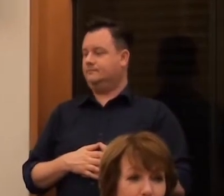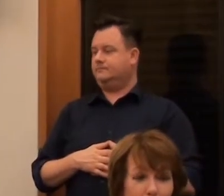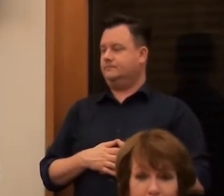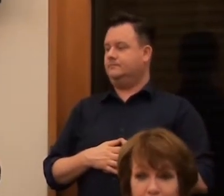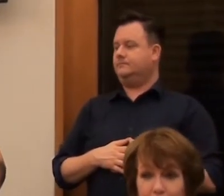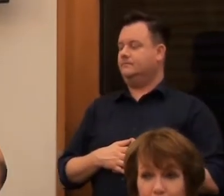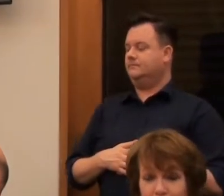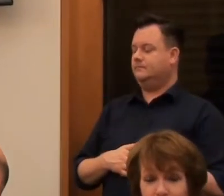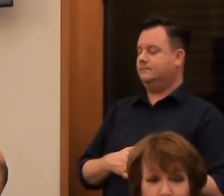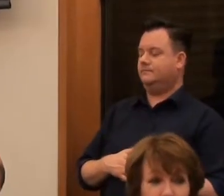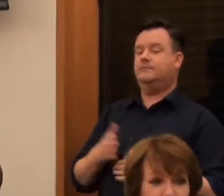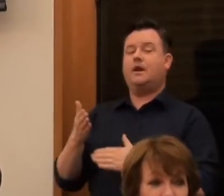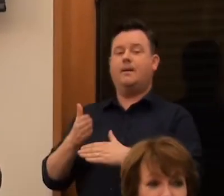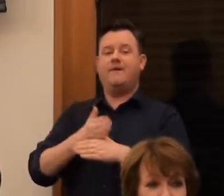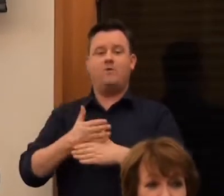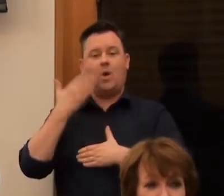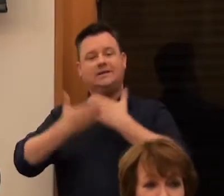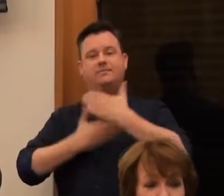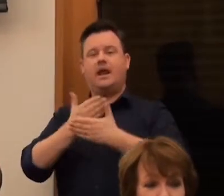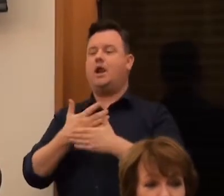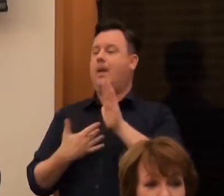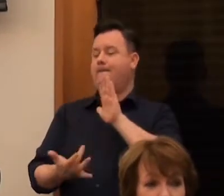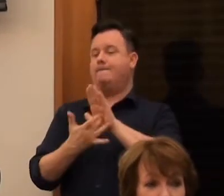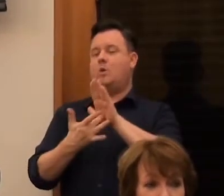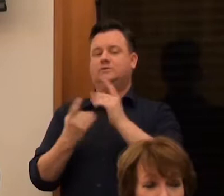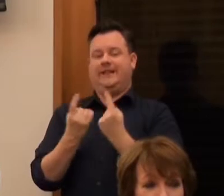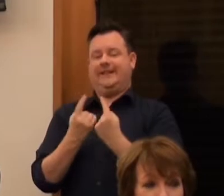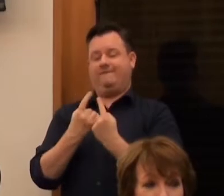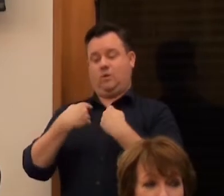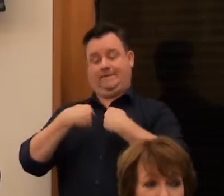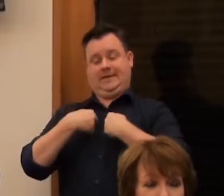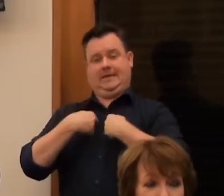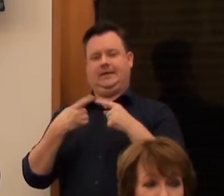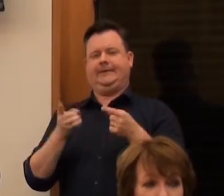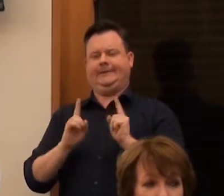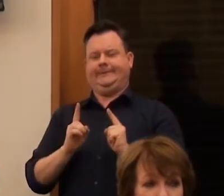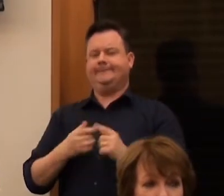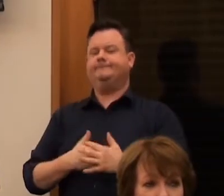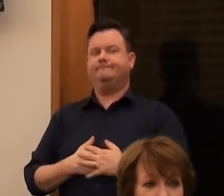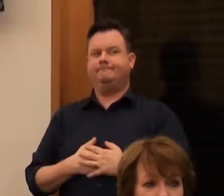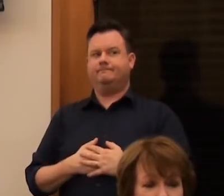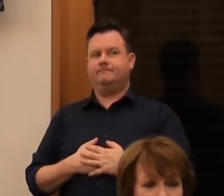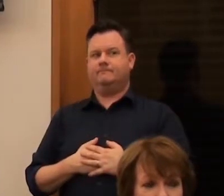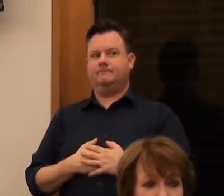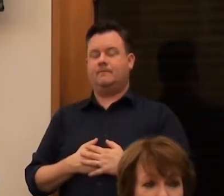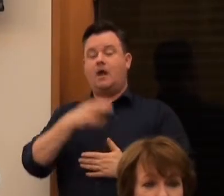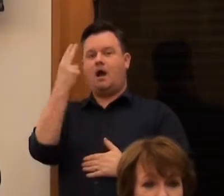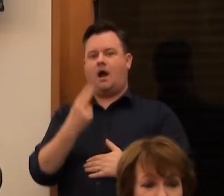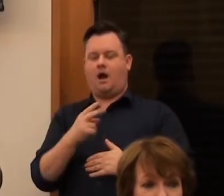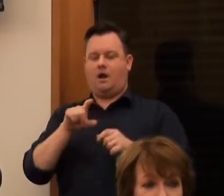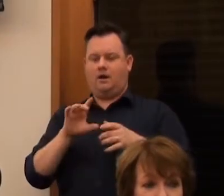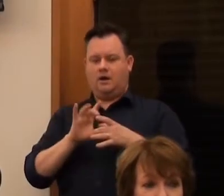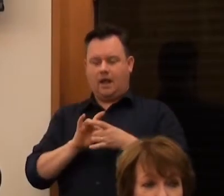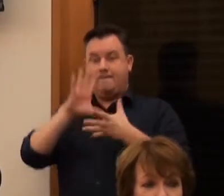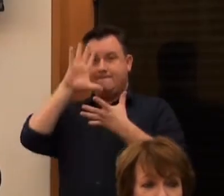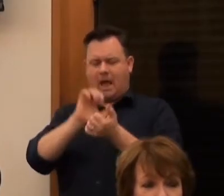Before I talk about it, I think one of most important things for me is that in a way art is like a collective